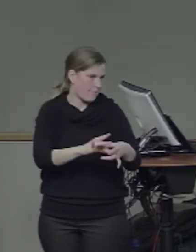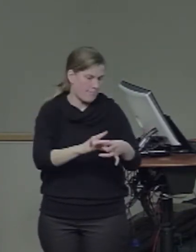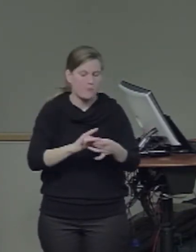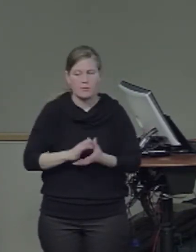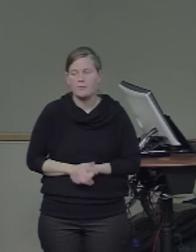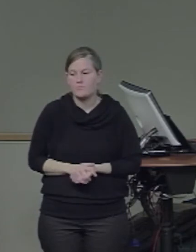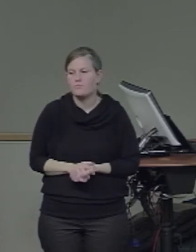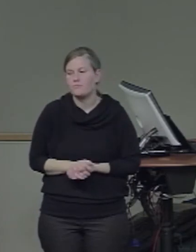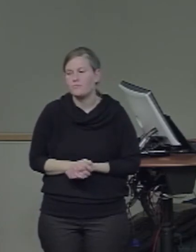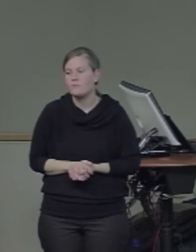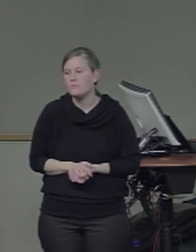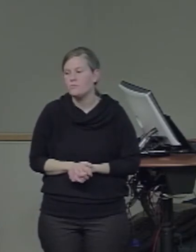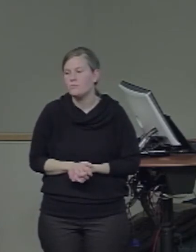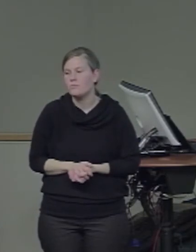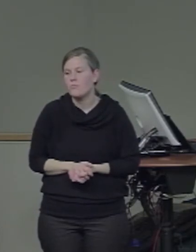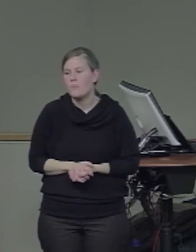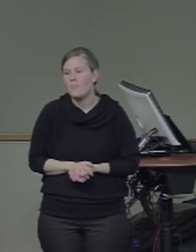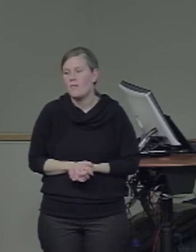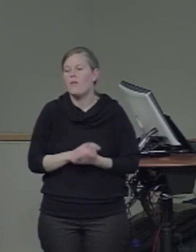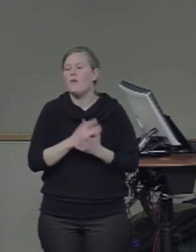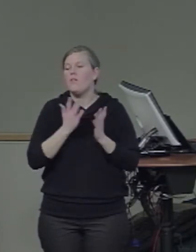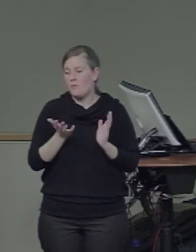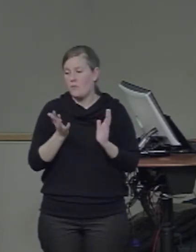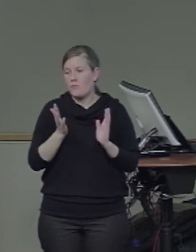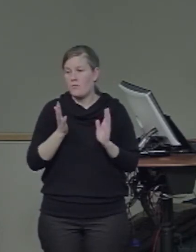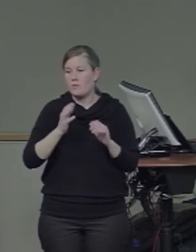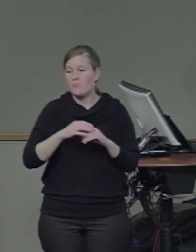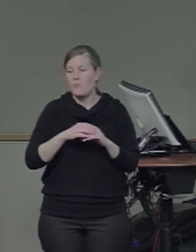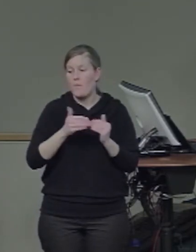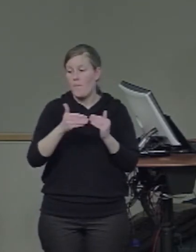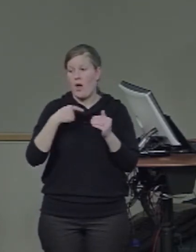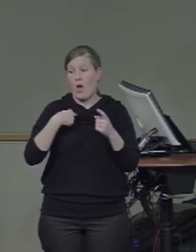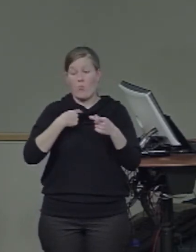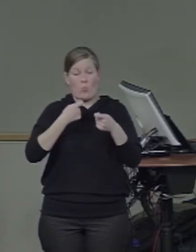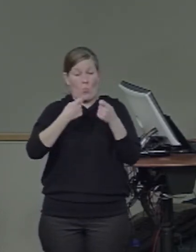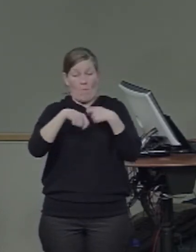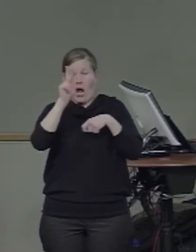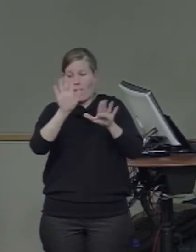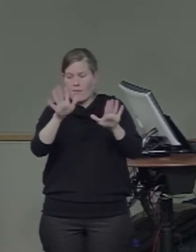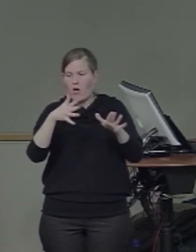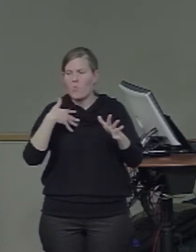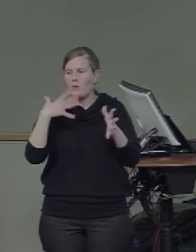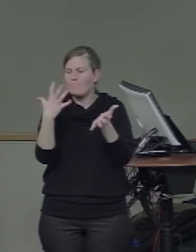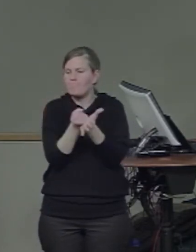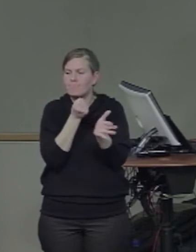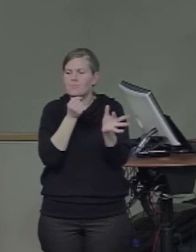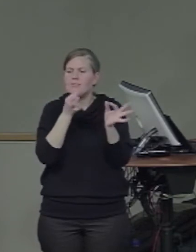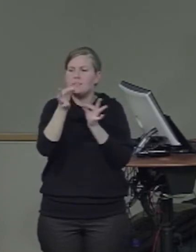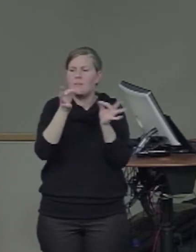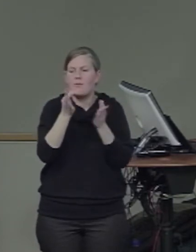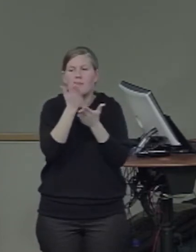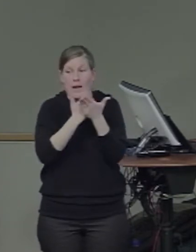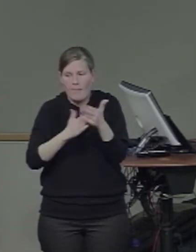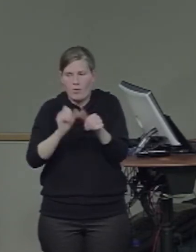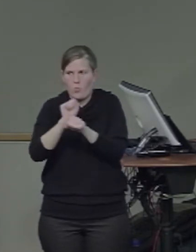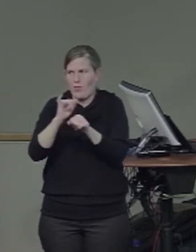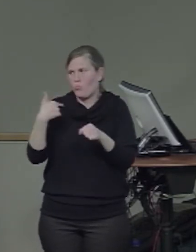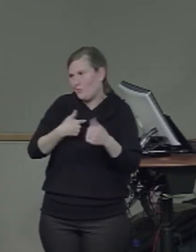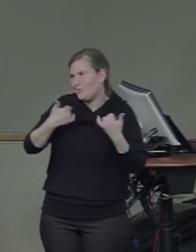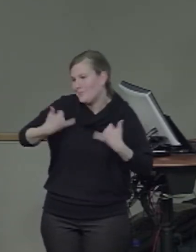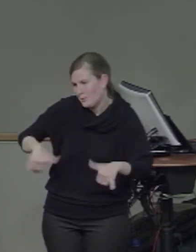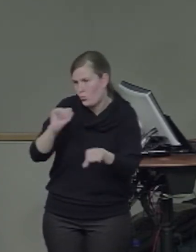Now, before concluding, let me just mention some ongoing work using functional brain imaging,